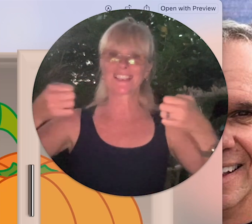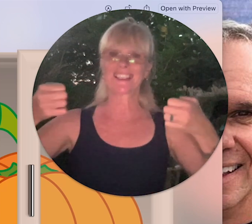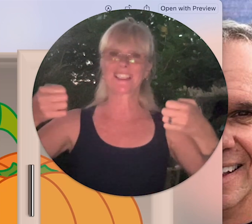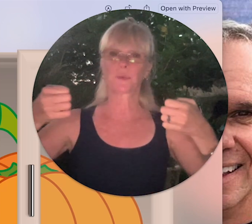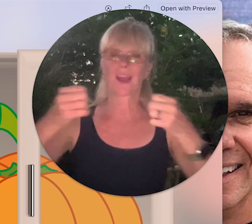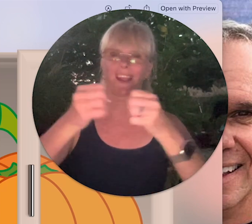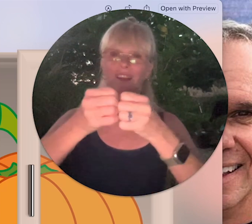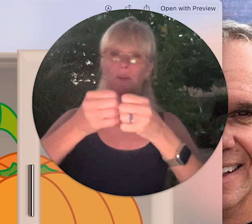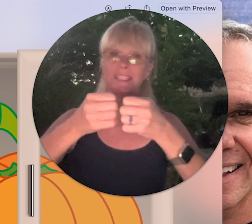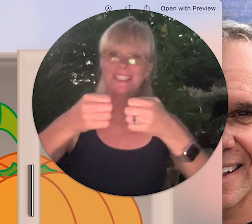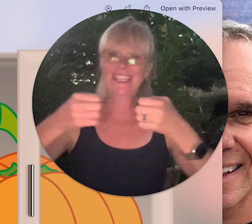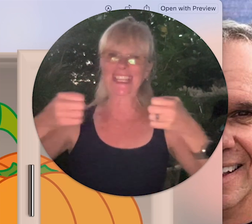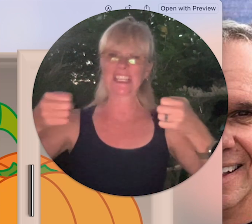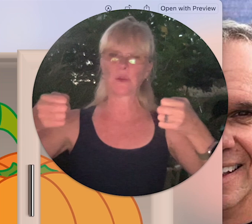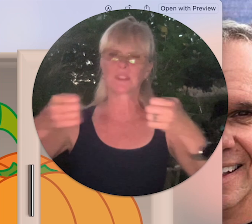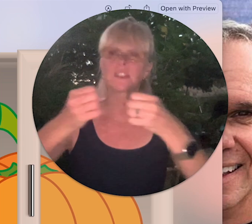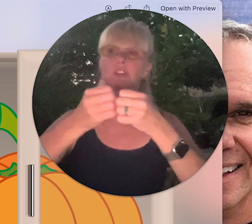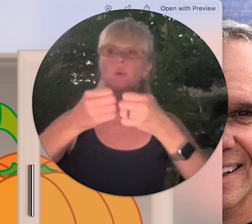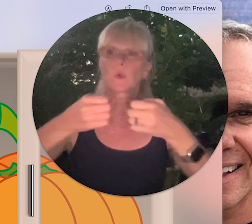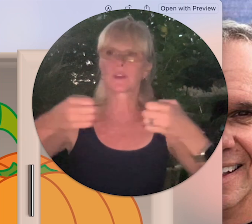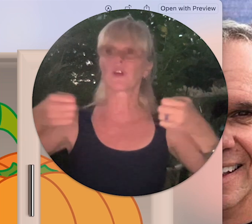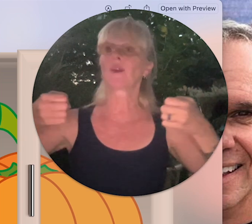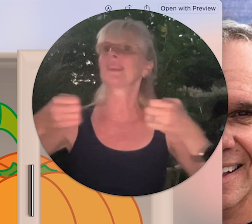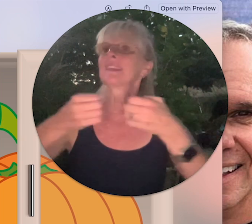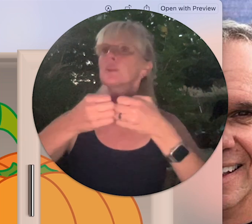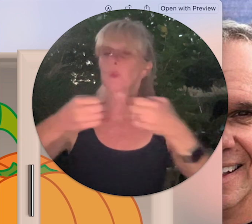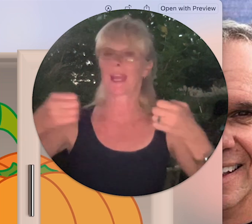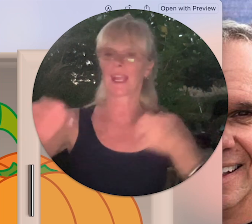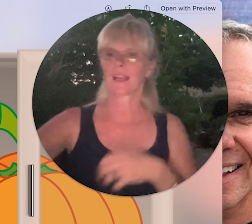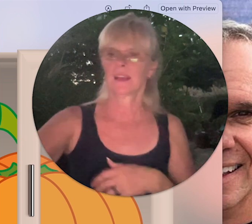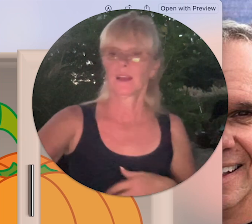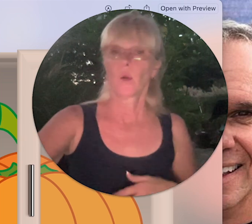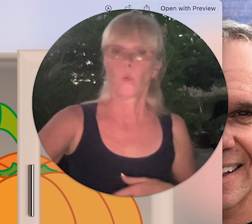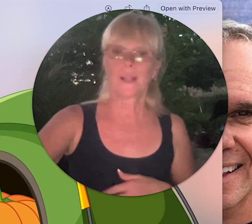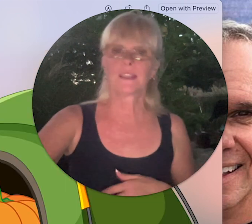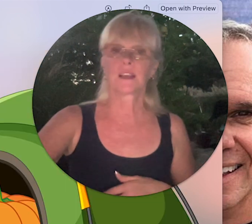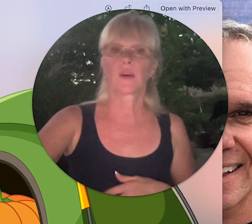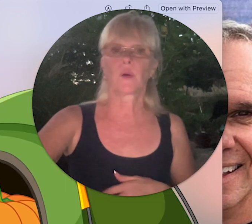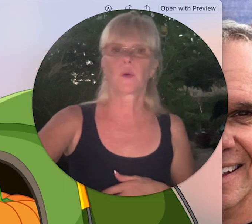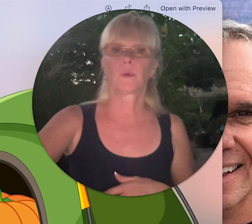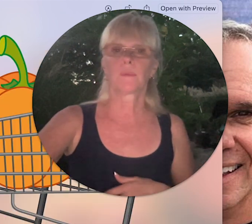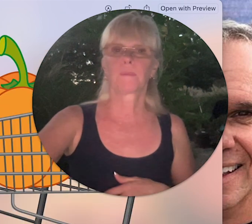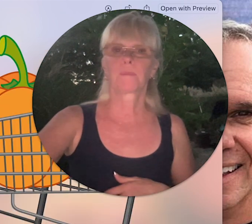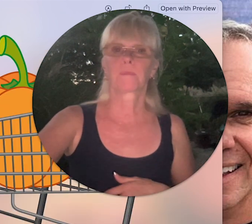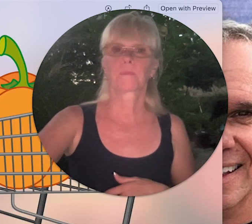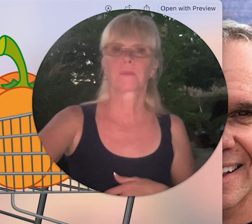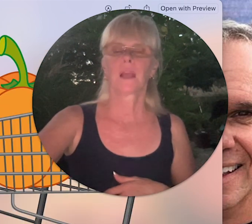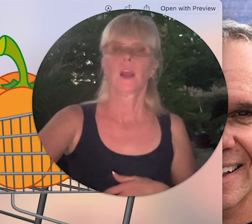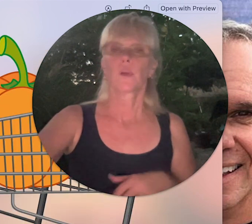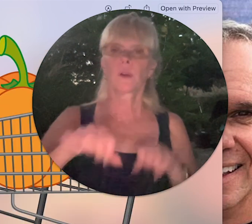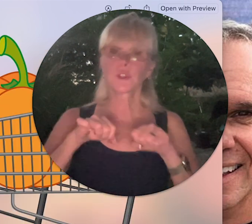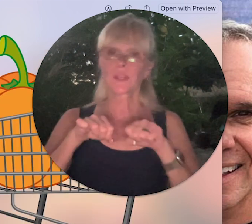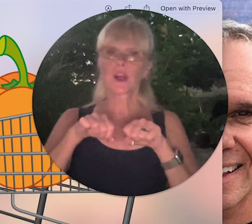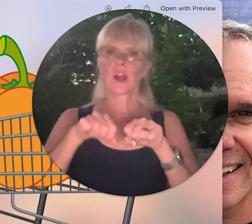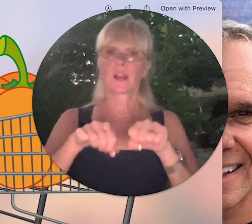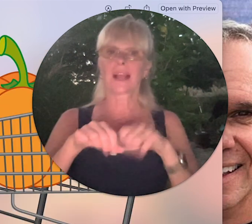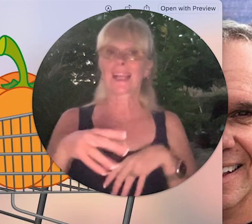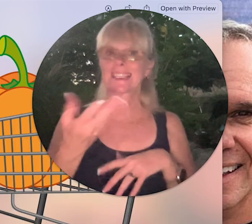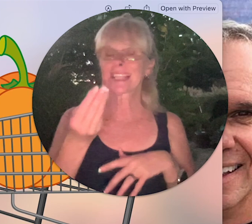this way notice notice the doors are this way window grocery cart I can say